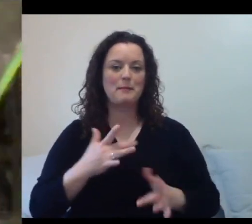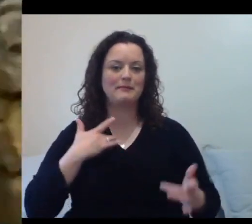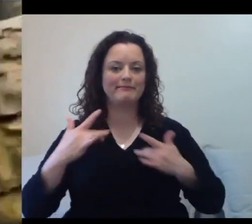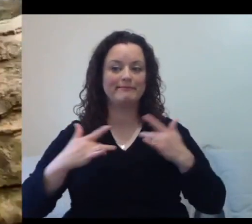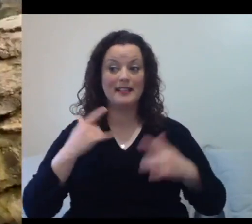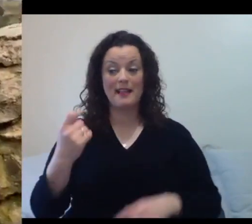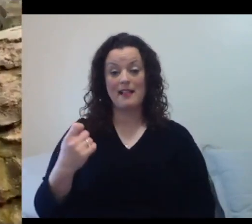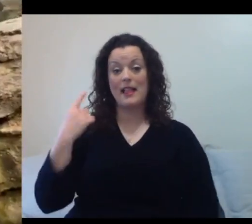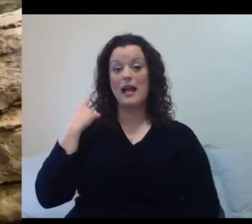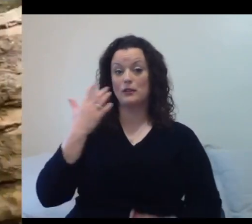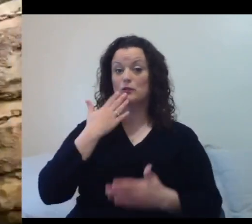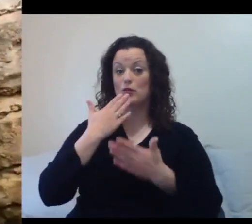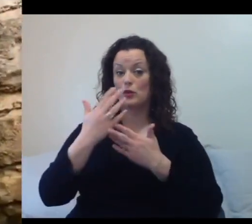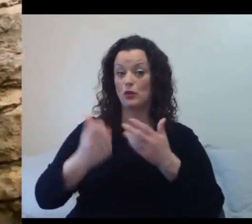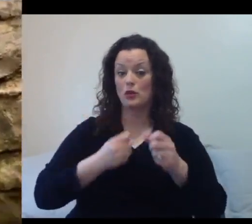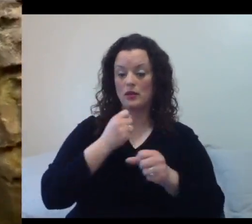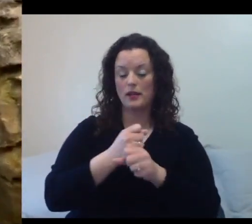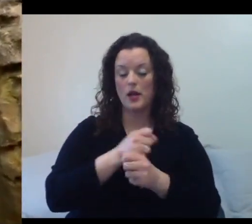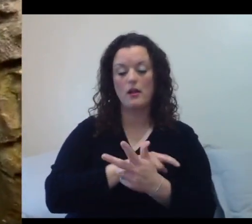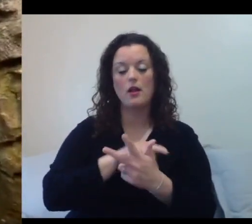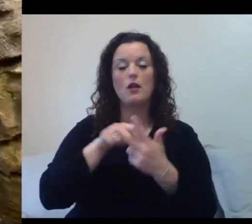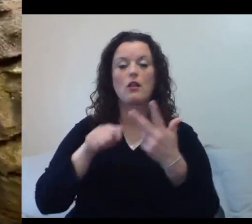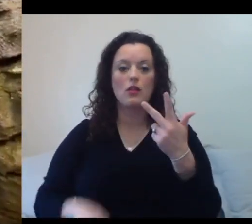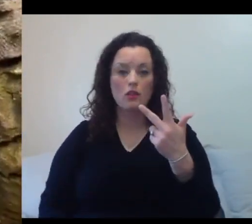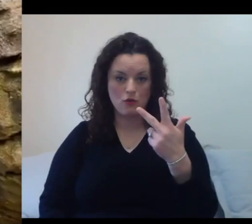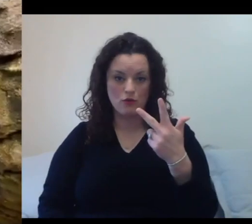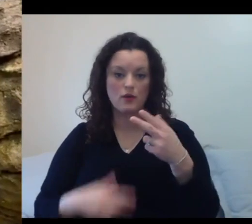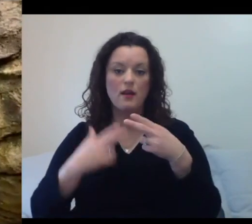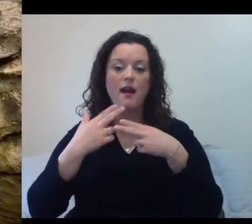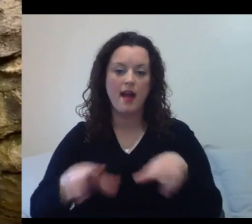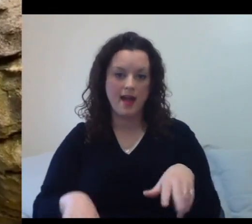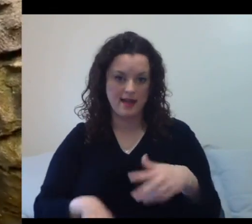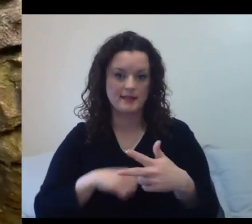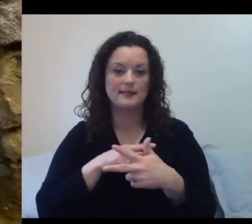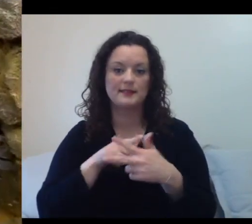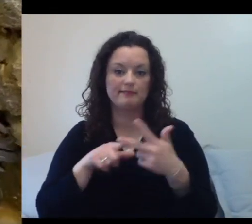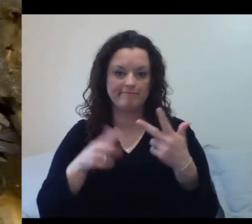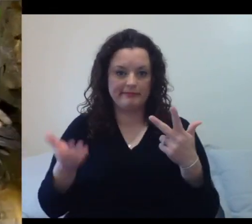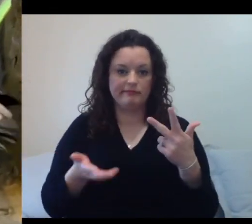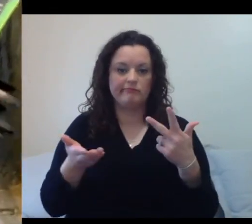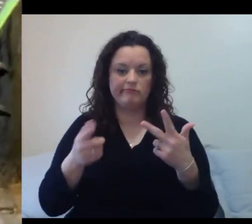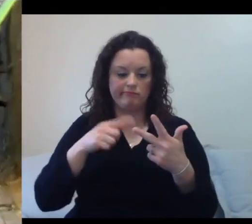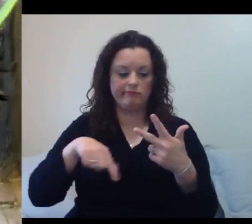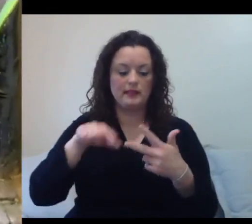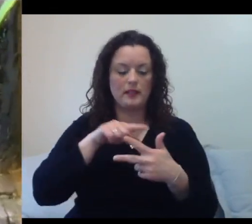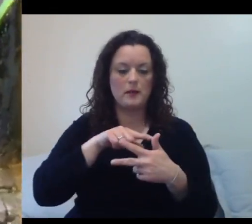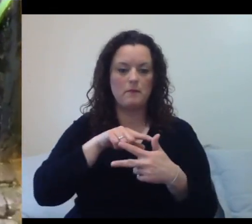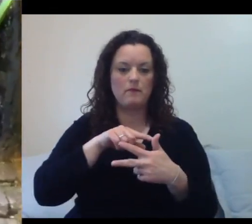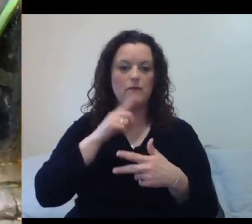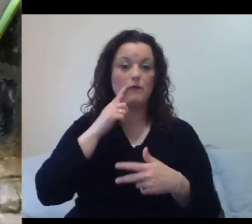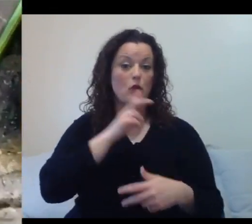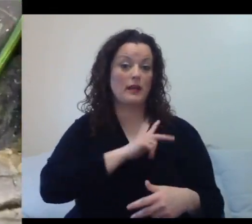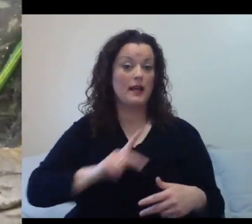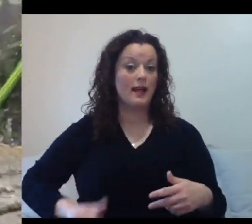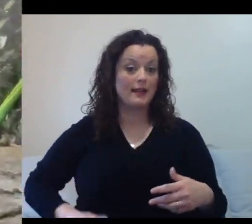three eggs laid in this exhibit for our cany, which is a really big deal. One of which was fertile,